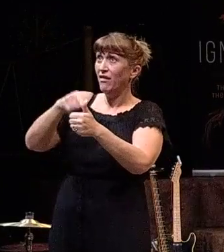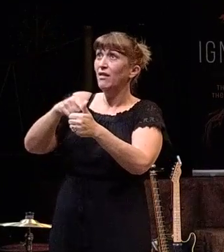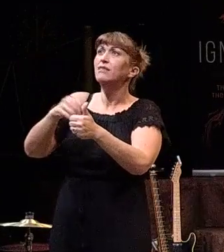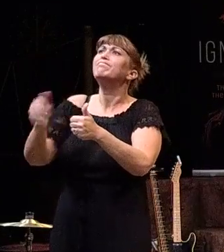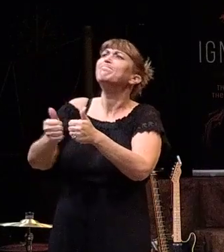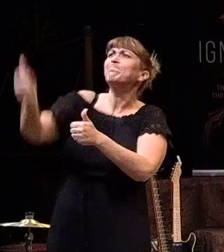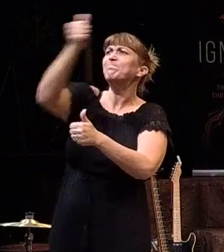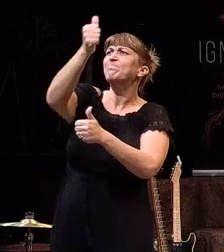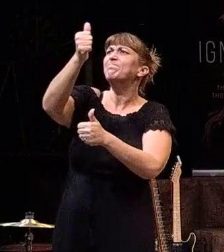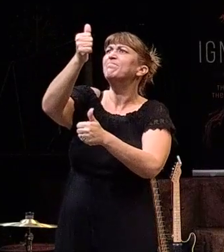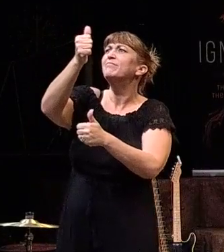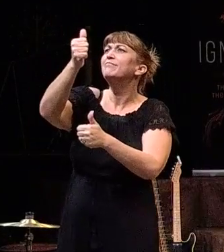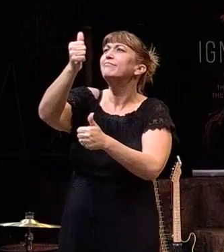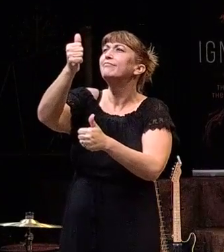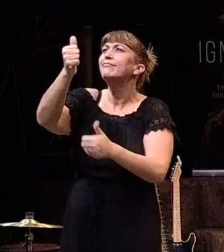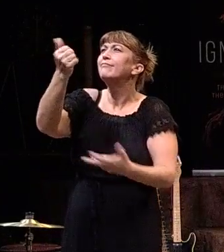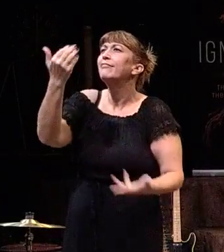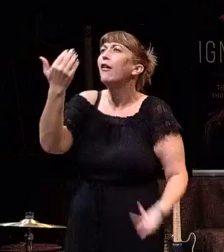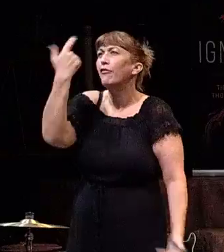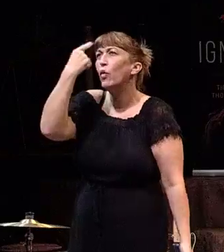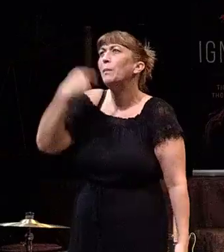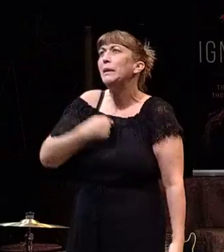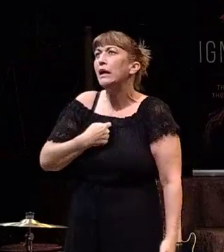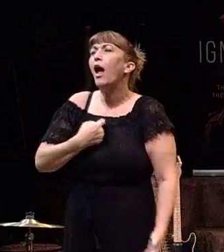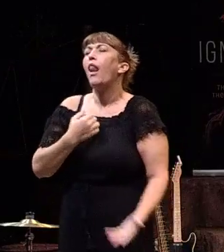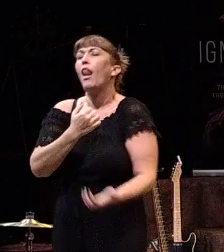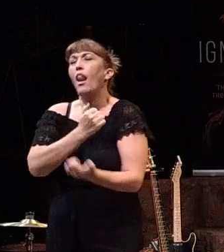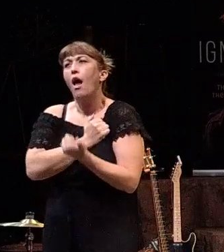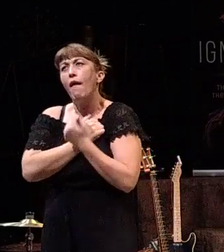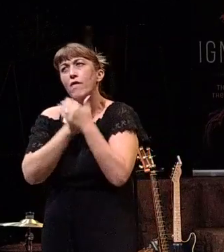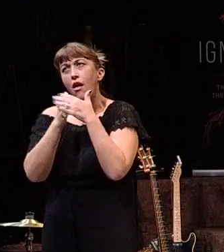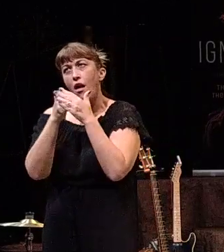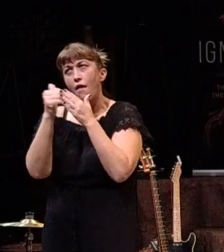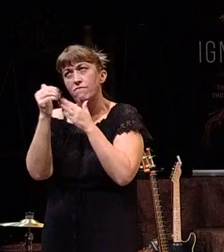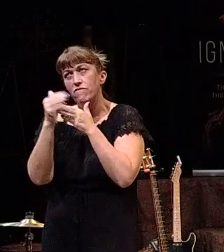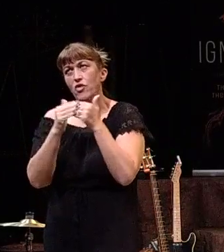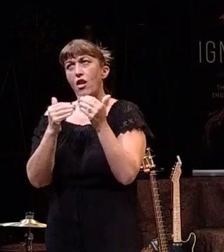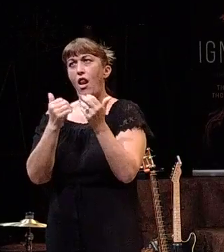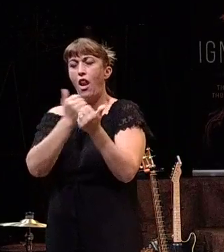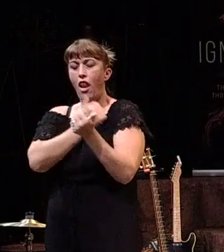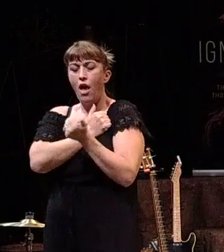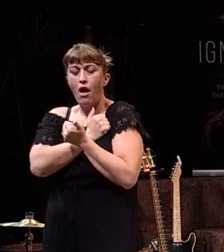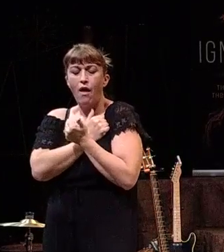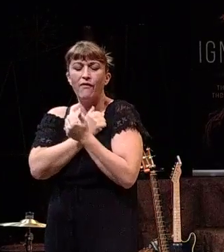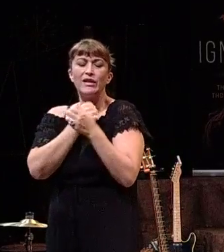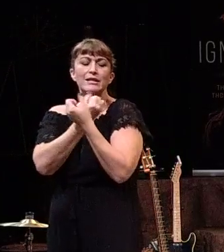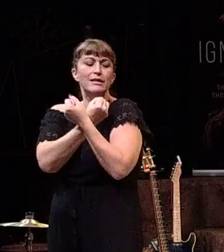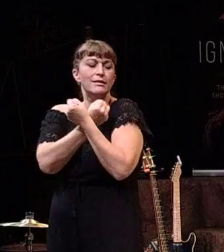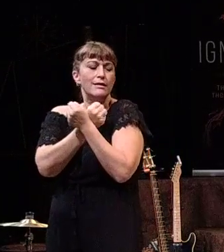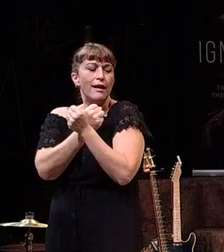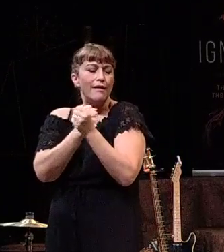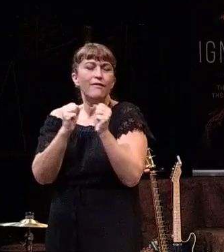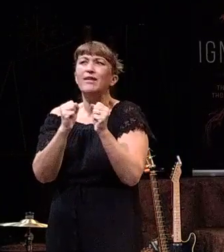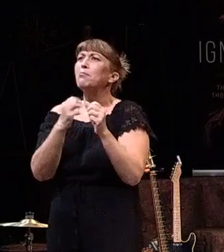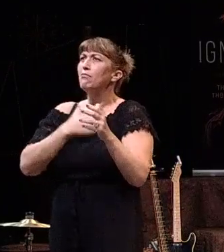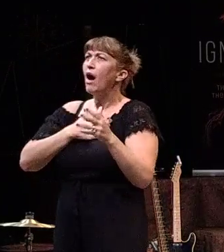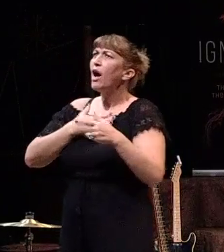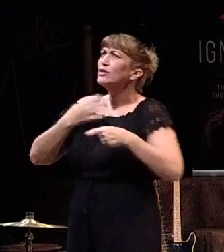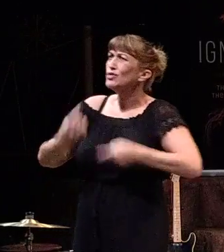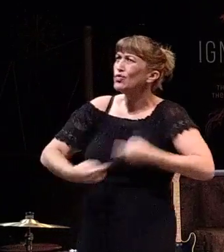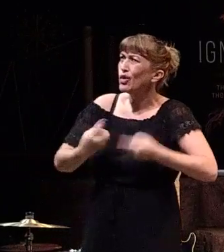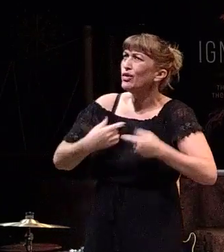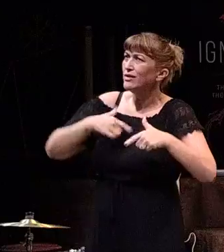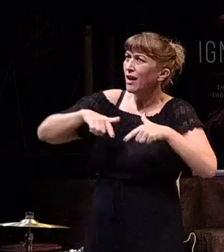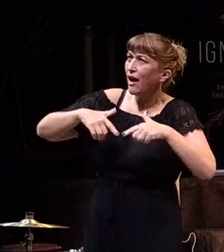I love comfort. I love safety. Because again, my struggle is anxiety and feeling like I'm not in